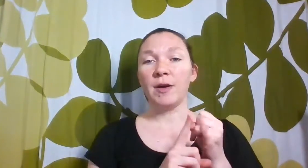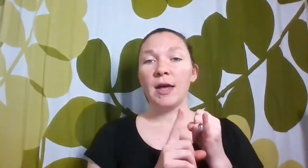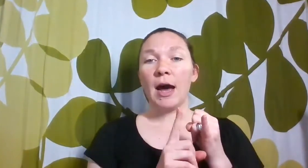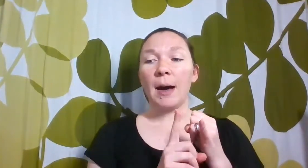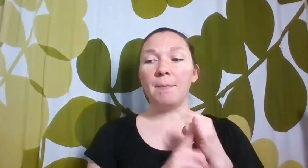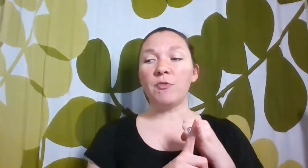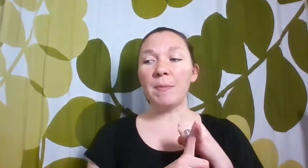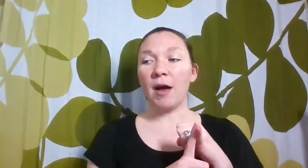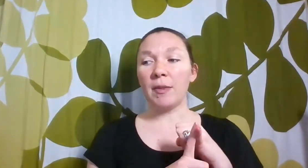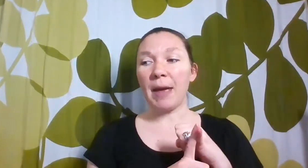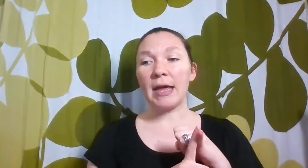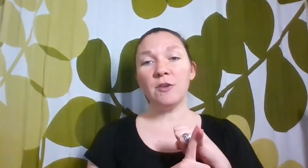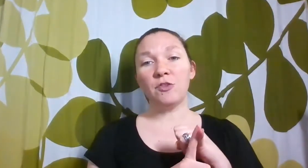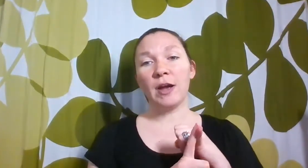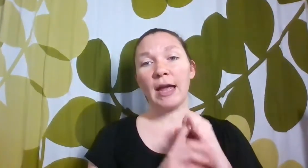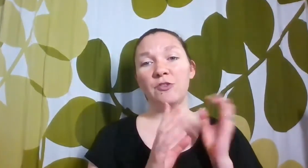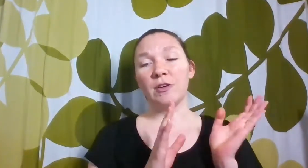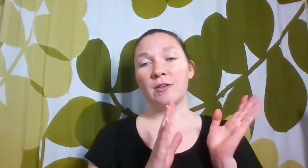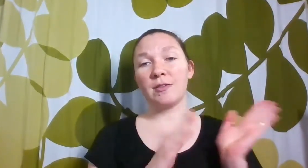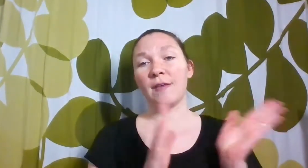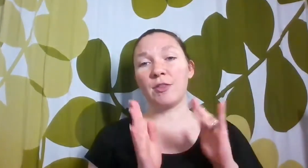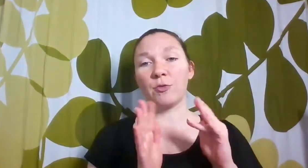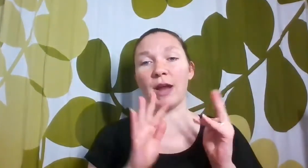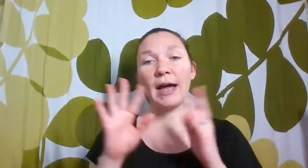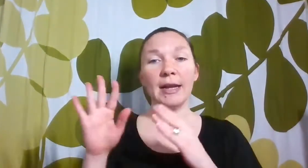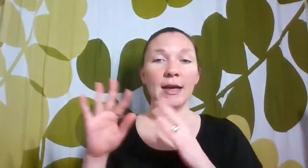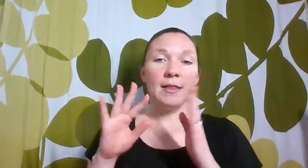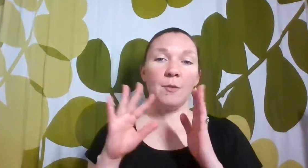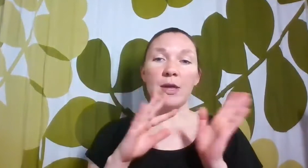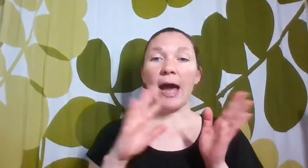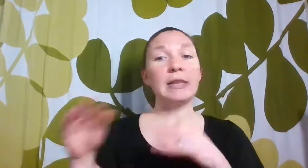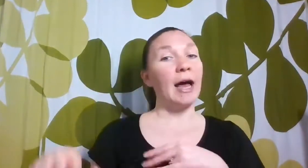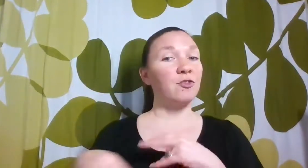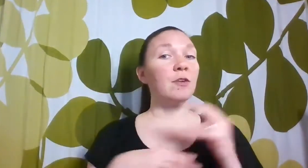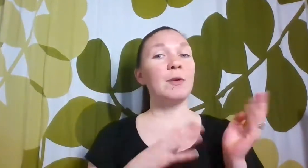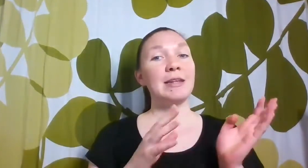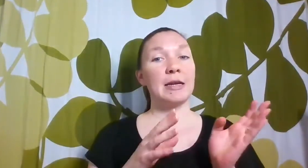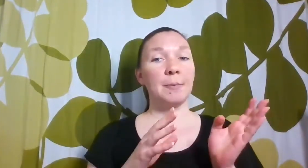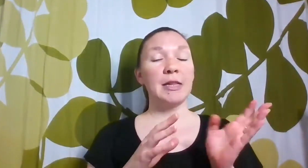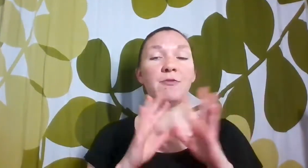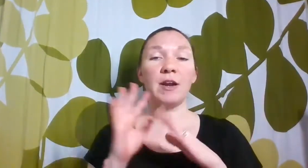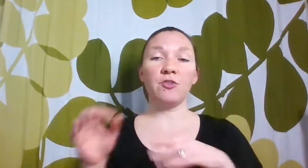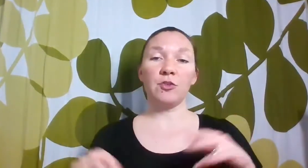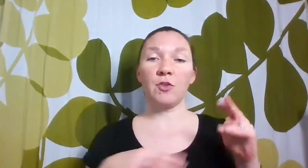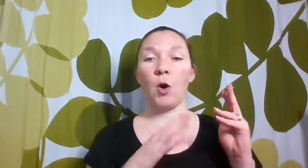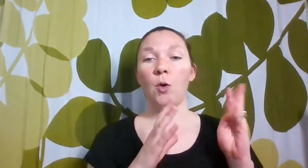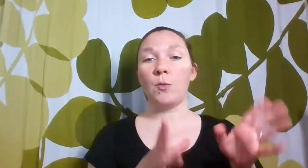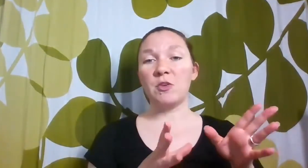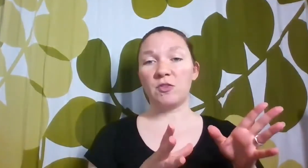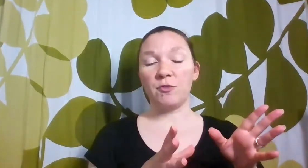moving beyond the page, ages seven through nine, that we had last year that we didn't completely finished. So we used a